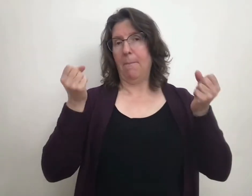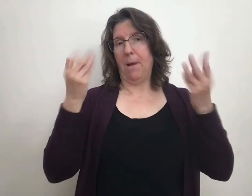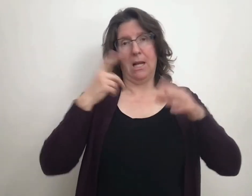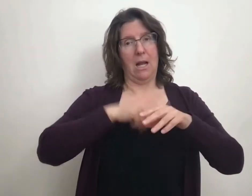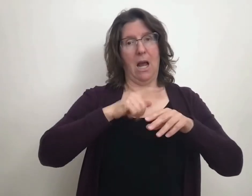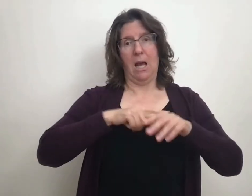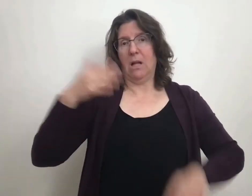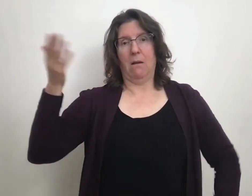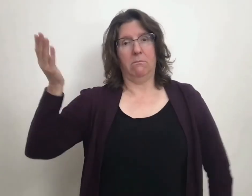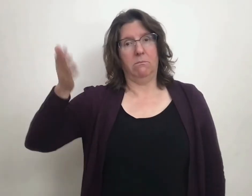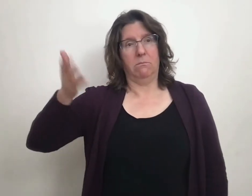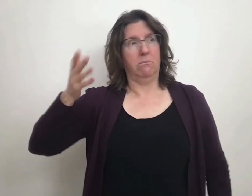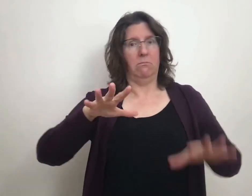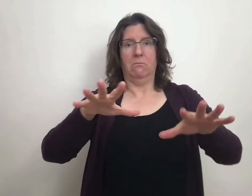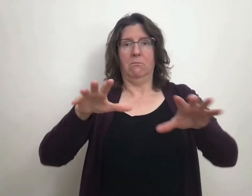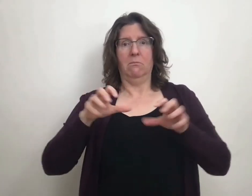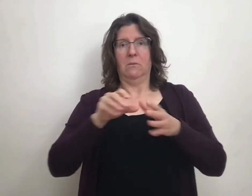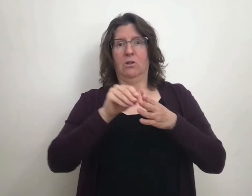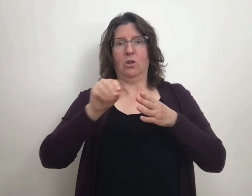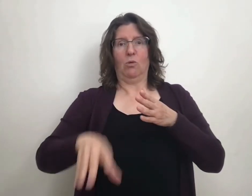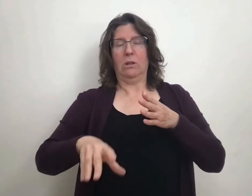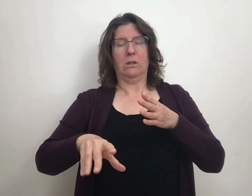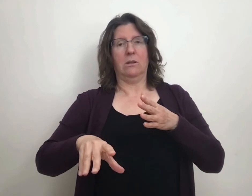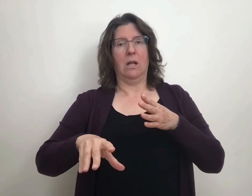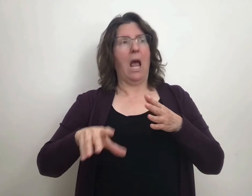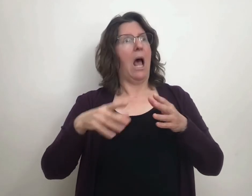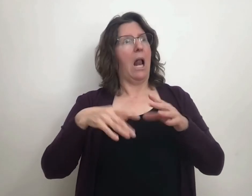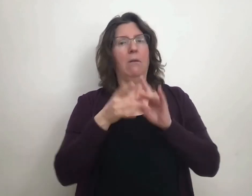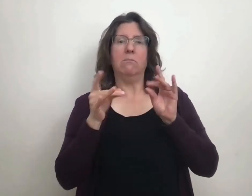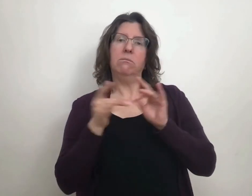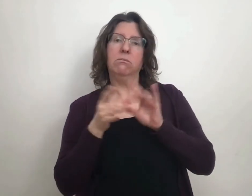group skillfully could identify metaphoric language when presented to them.